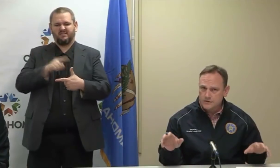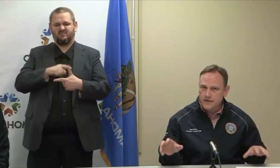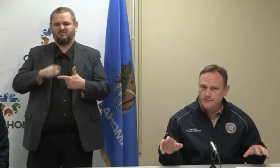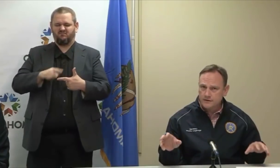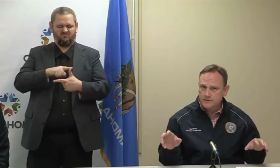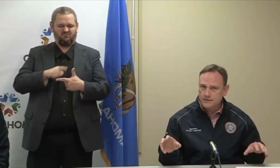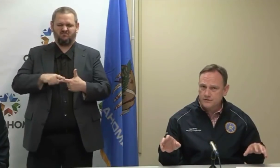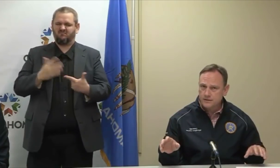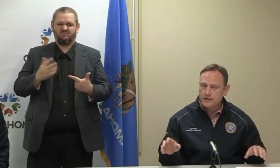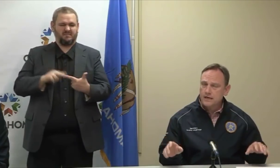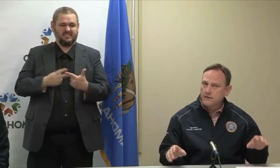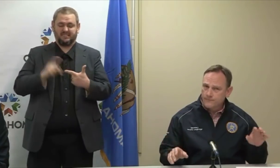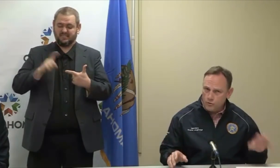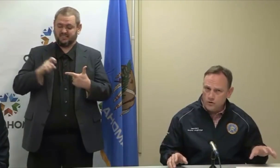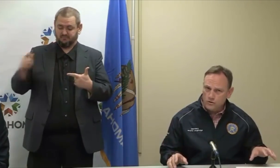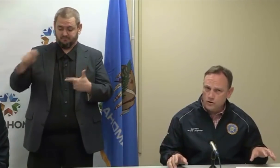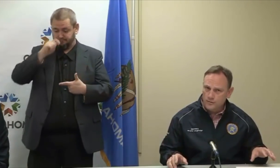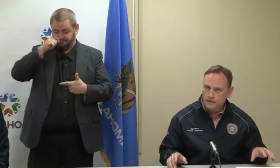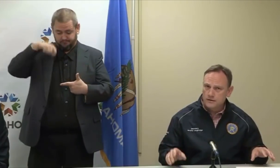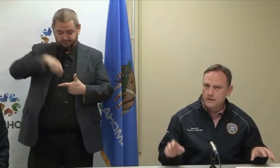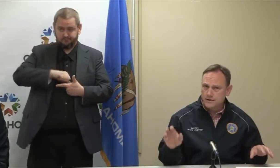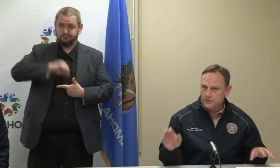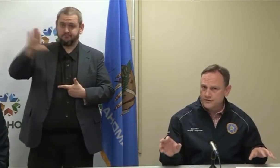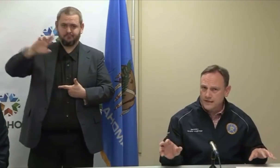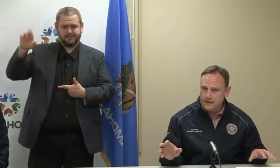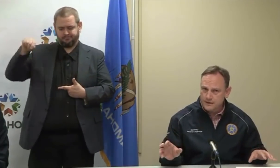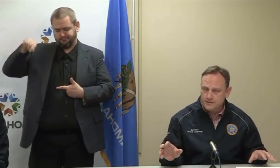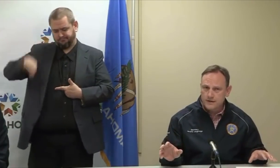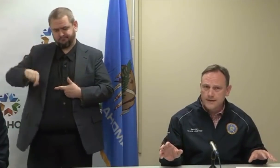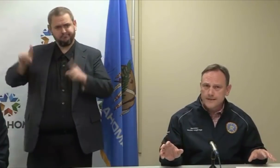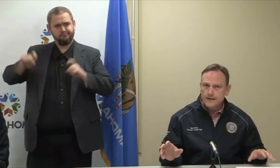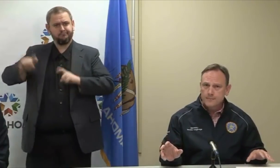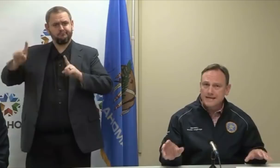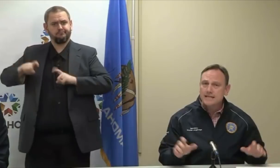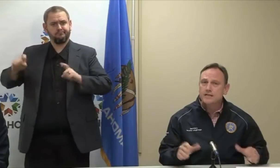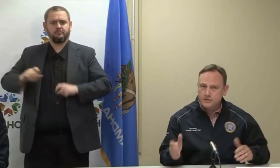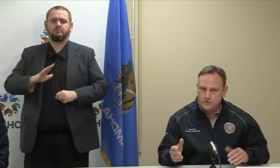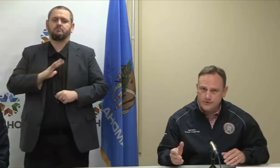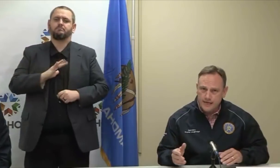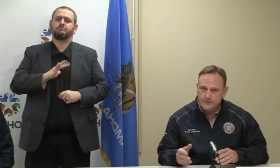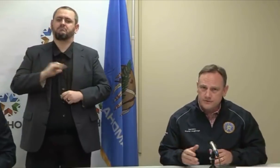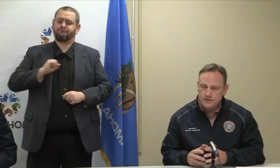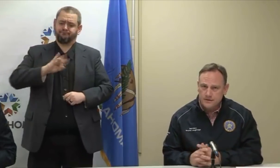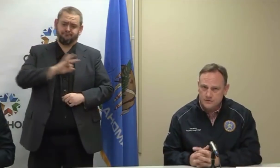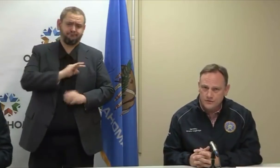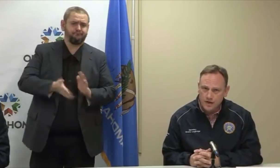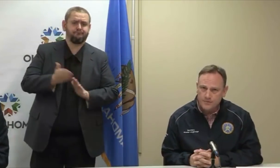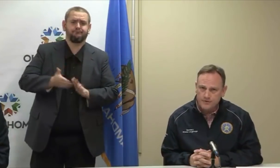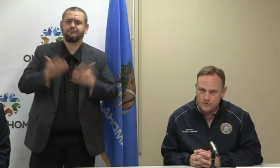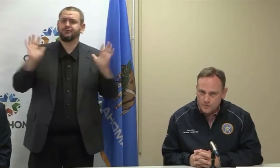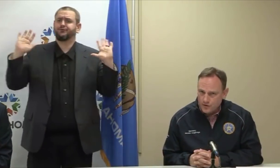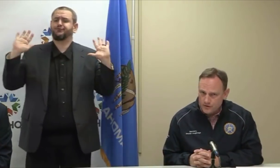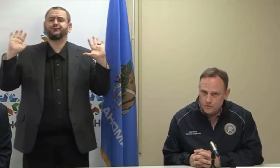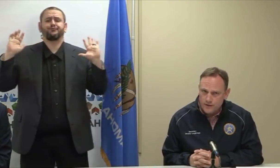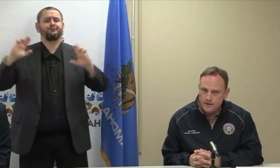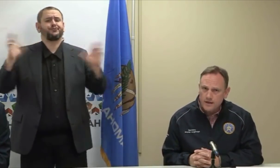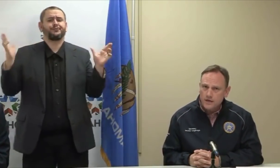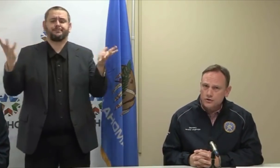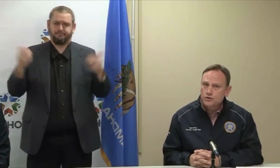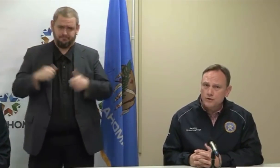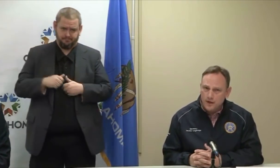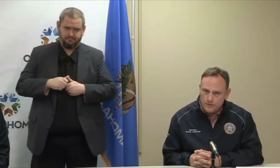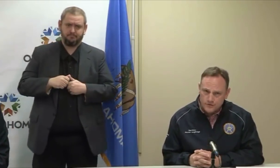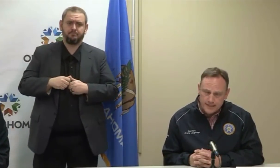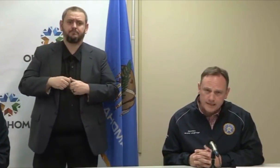manning and staffing testing for Oklahoma and Tulsa counties. In addition to that, the state stood up at the first part of this week